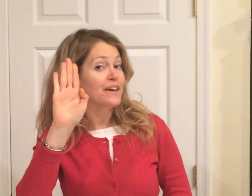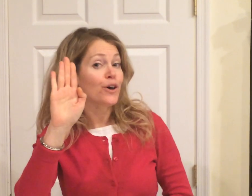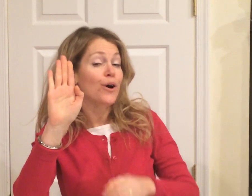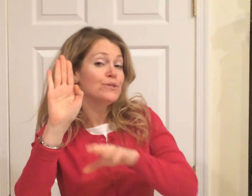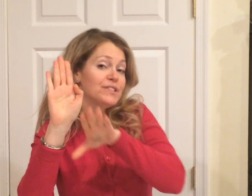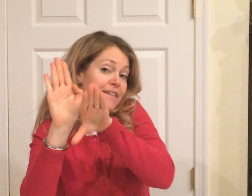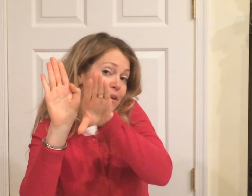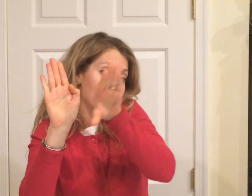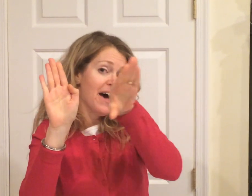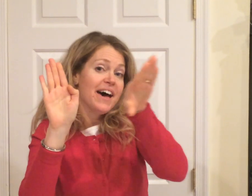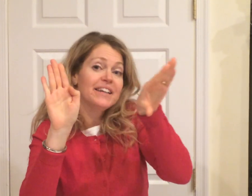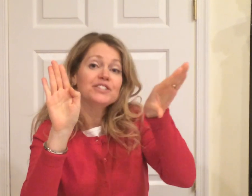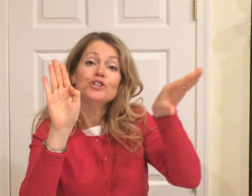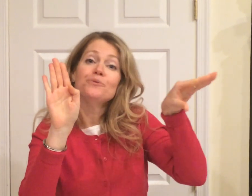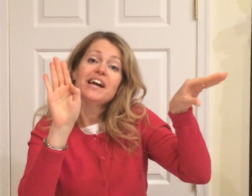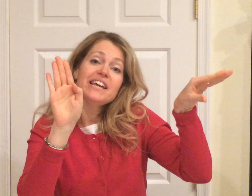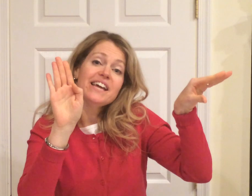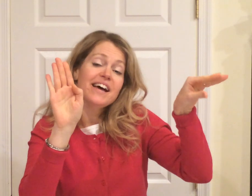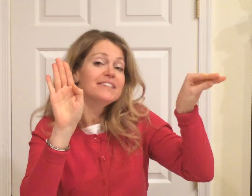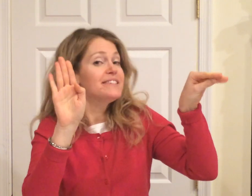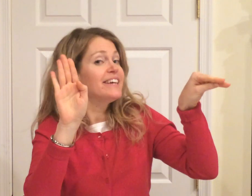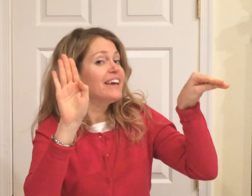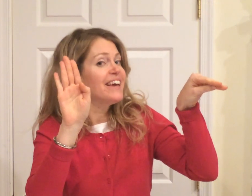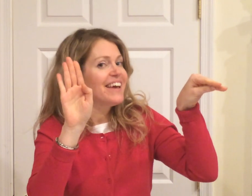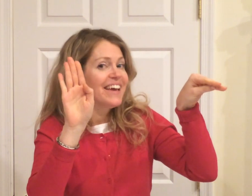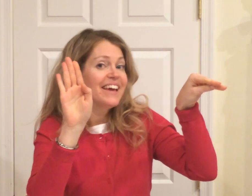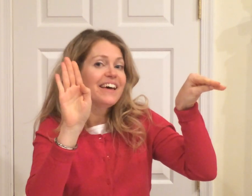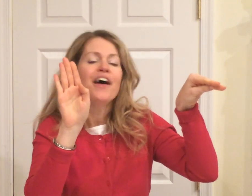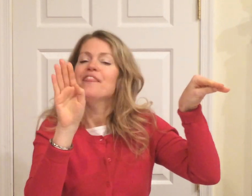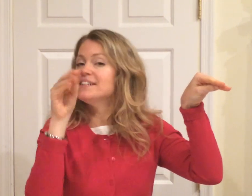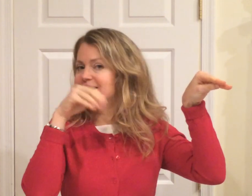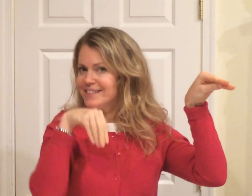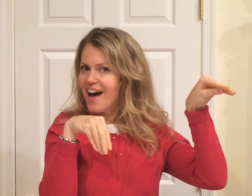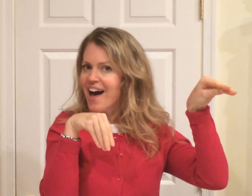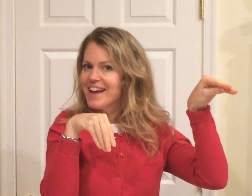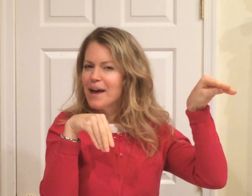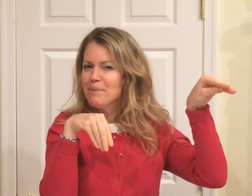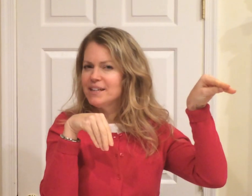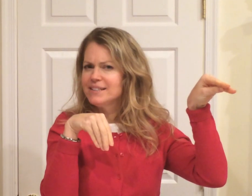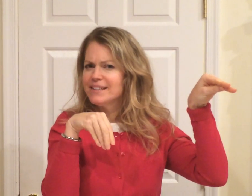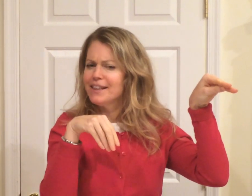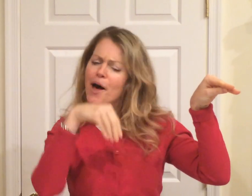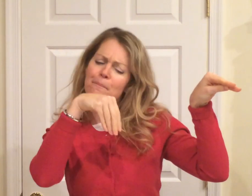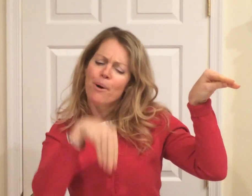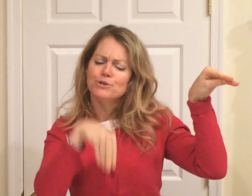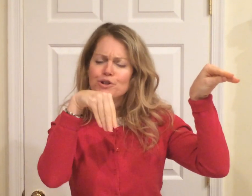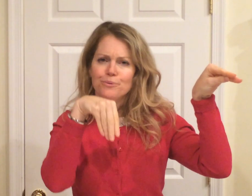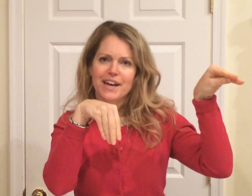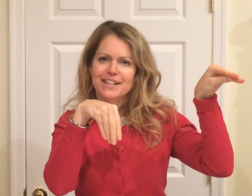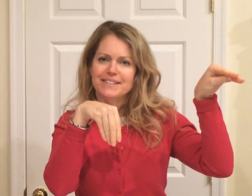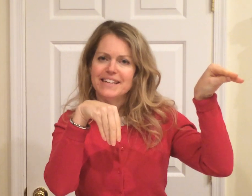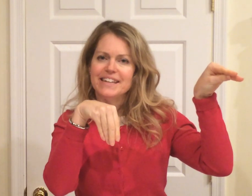the coast of the Mediterranean Sea. The Sinai Peninsula pokes the Red Sea.